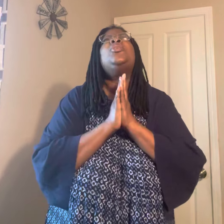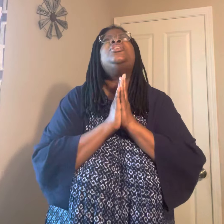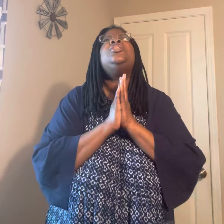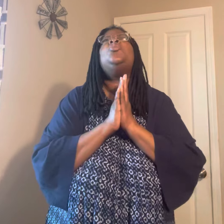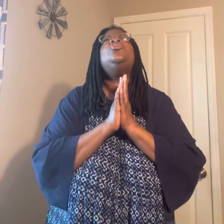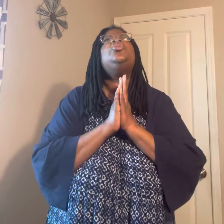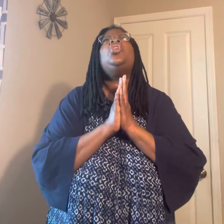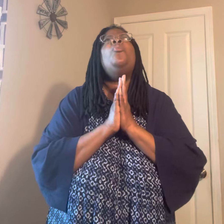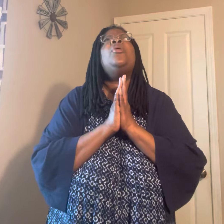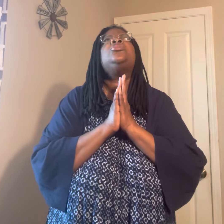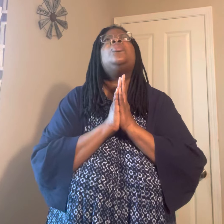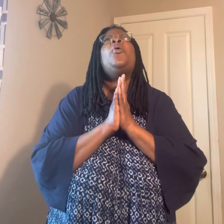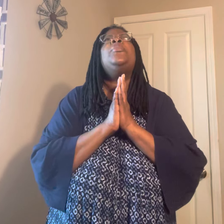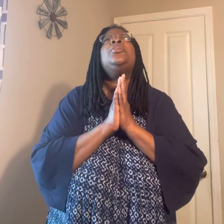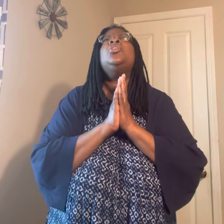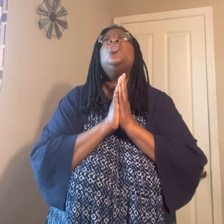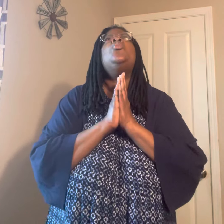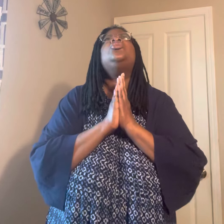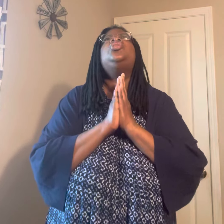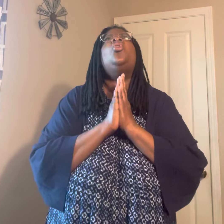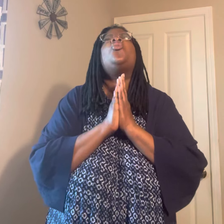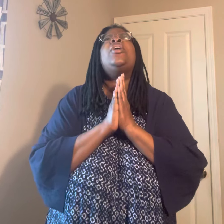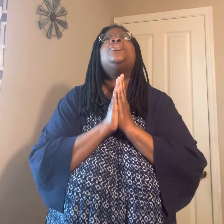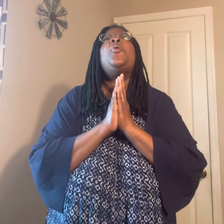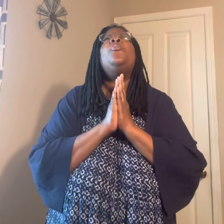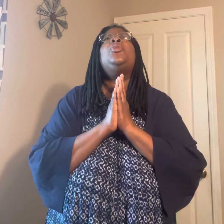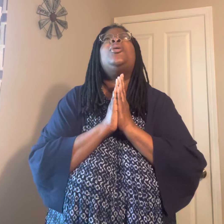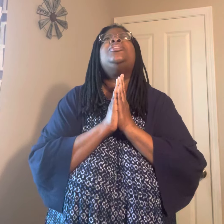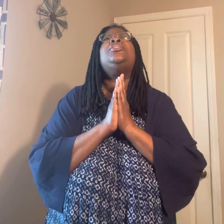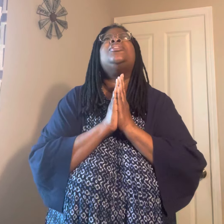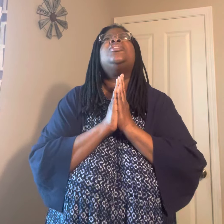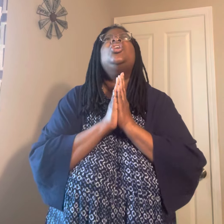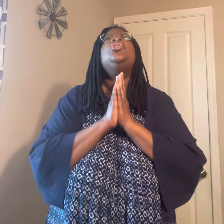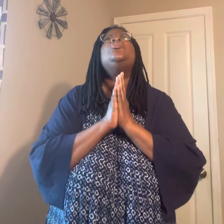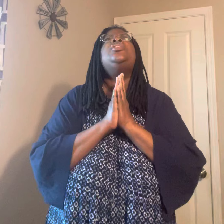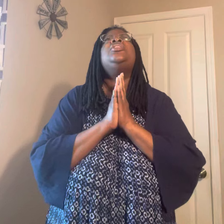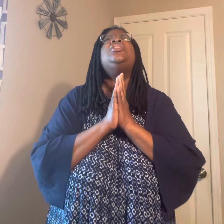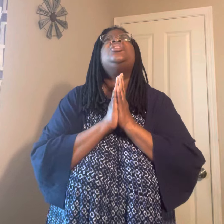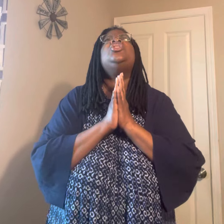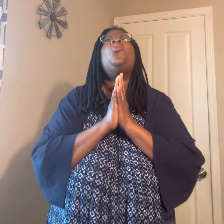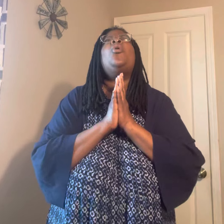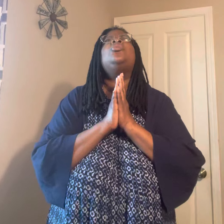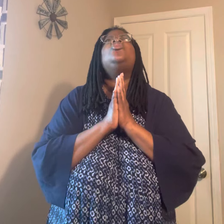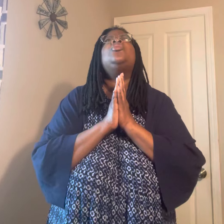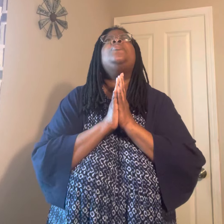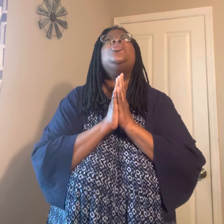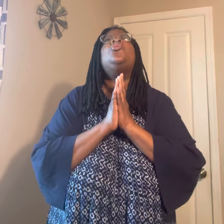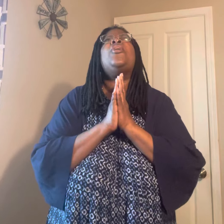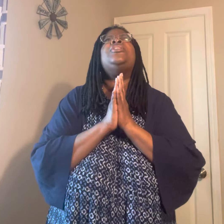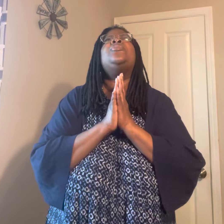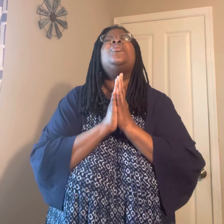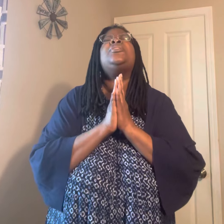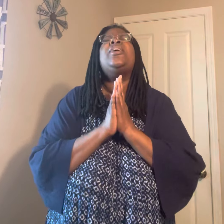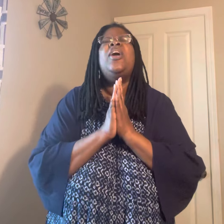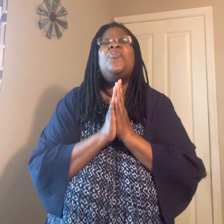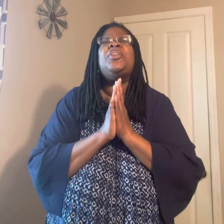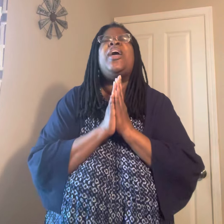Lord Jesus, will you show mercy upon me? Will you show grace upon me, Lord Jesus? You said, Jesus, your words, you give me the grace and mercy every day,